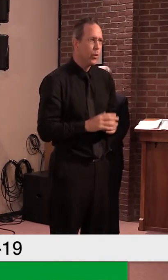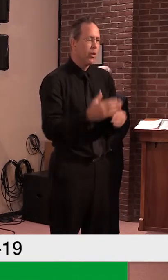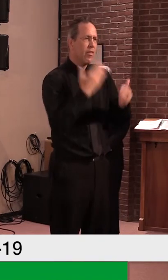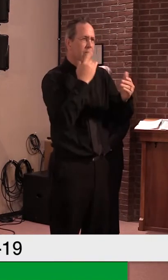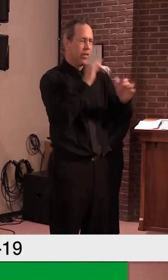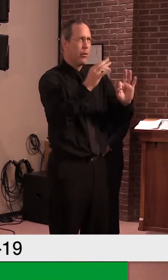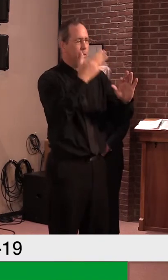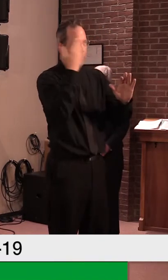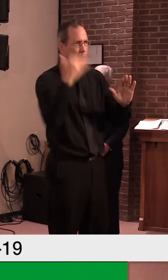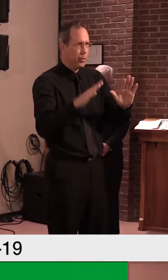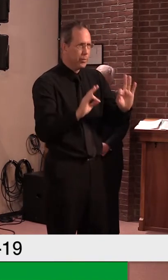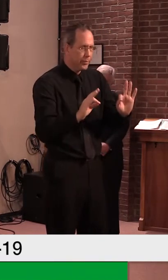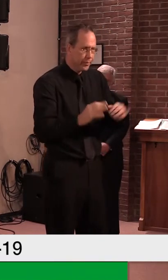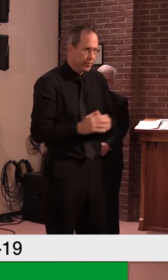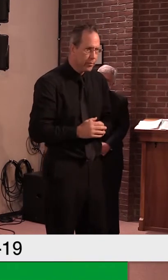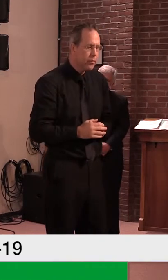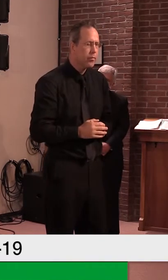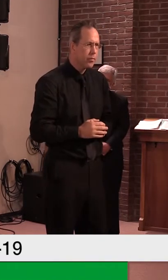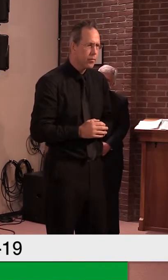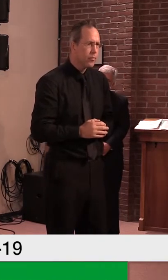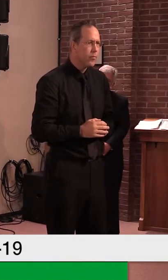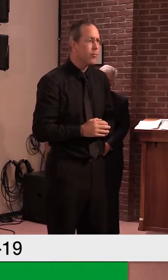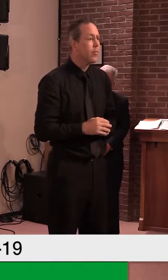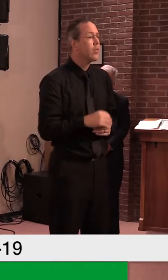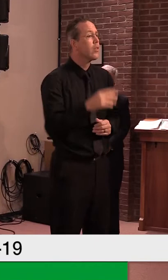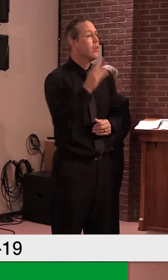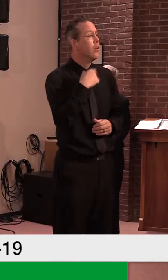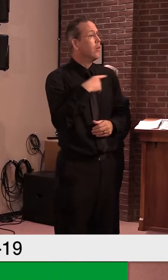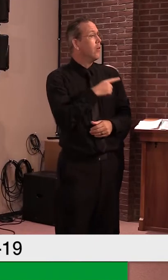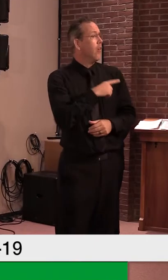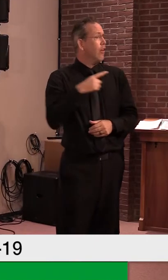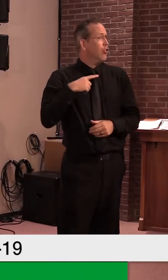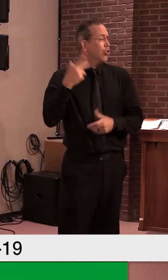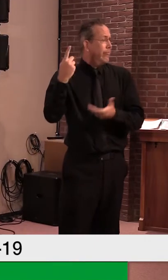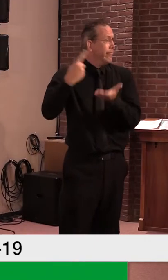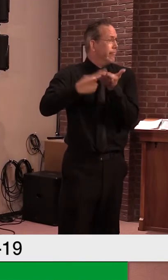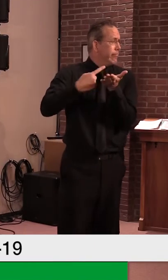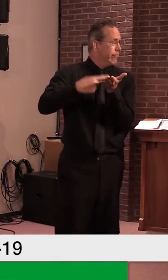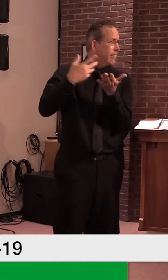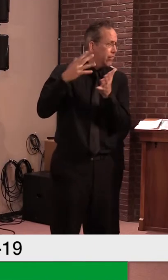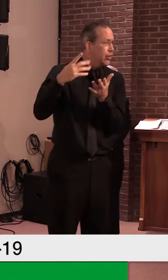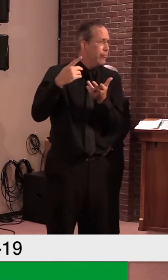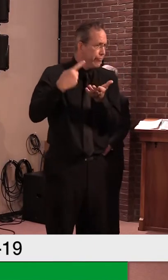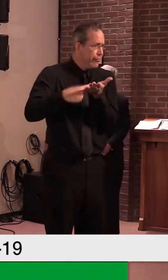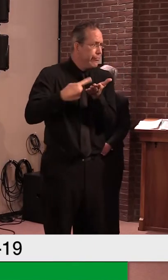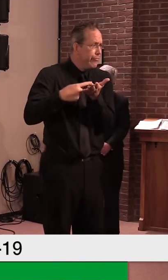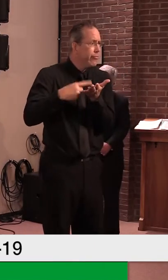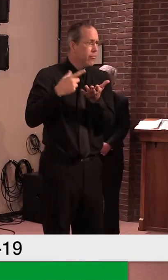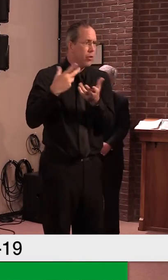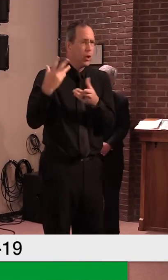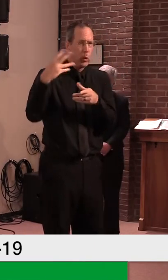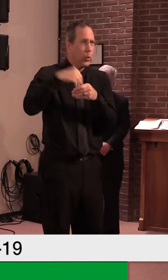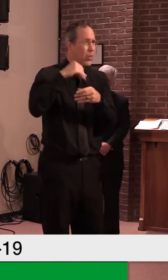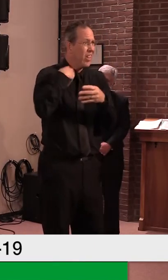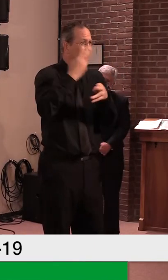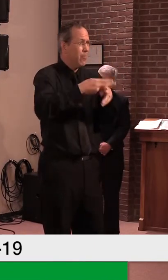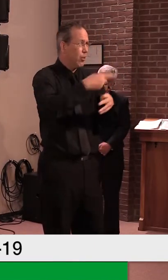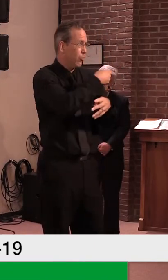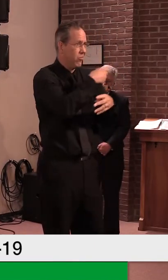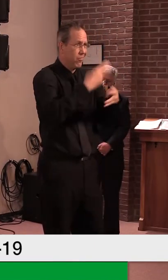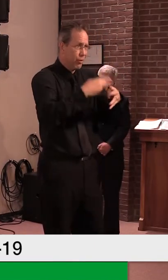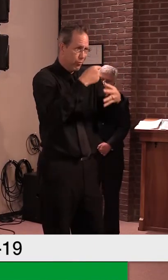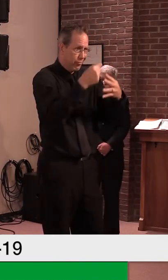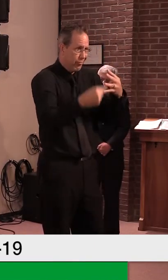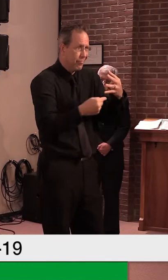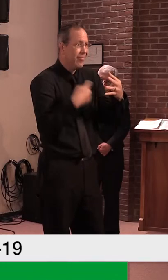We there was a proposal in the legislature to do just that and include a number of different areas,